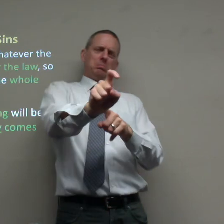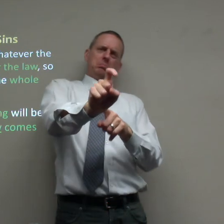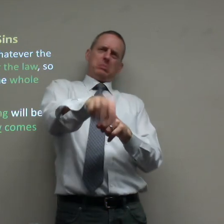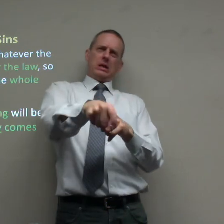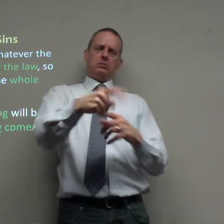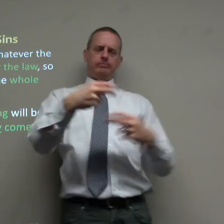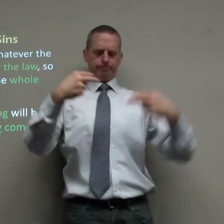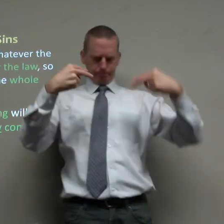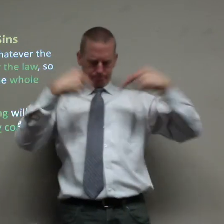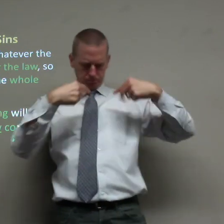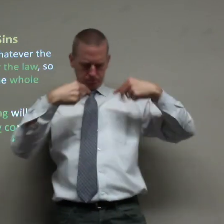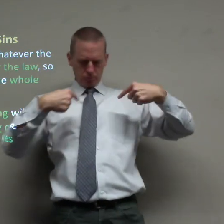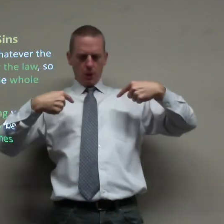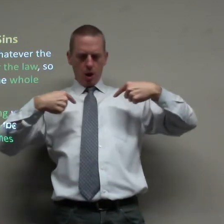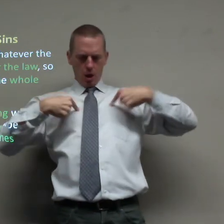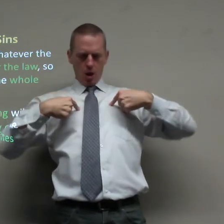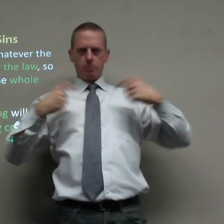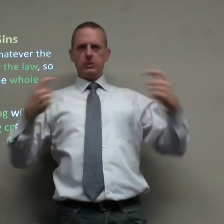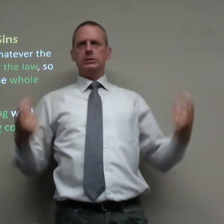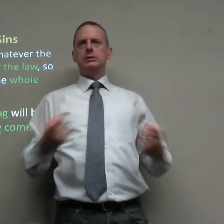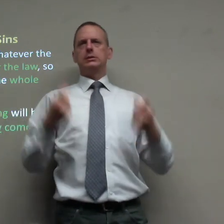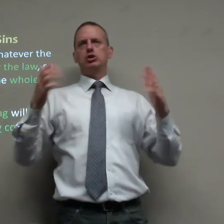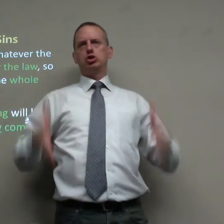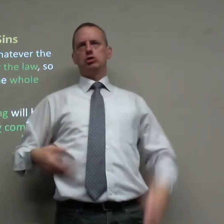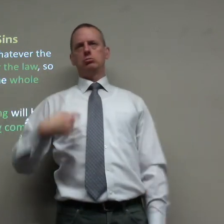We must look for ourselves as sinners.